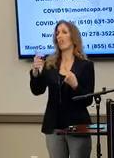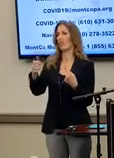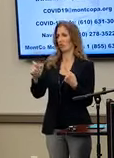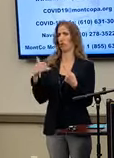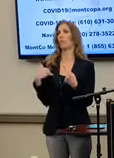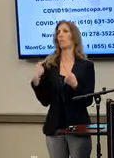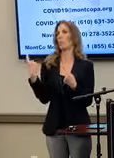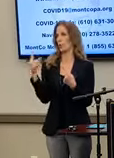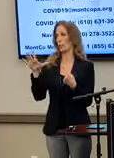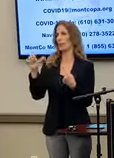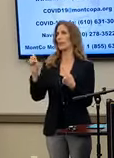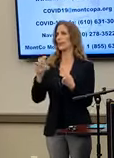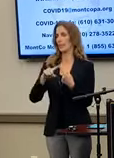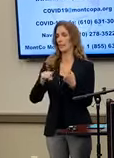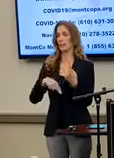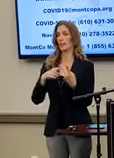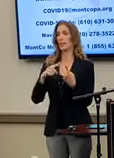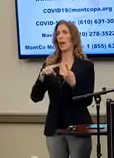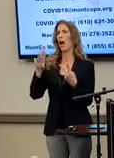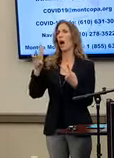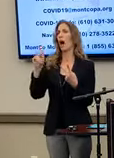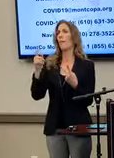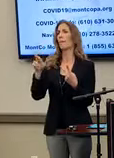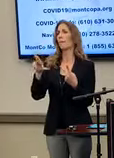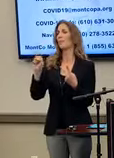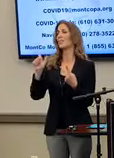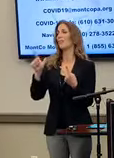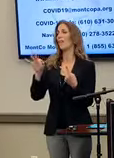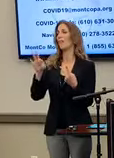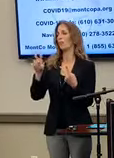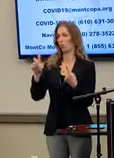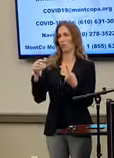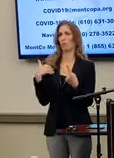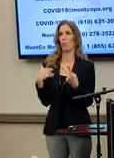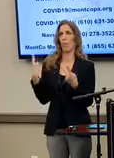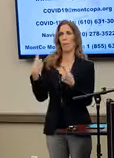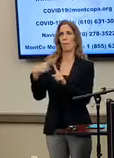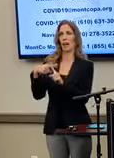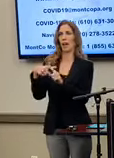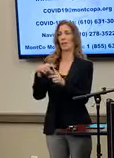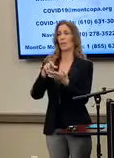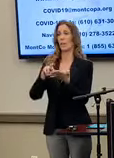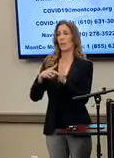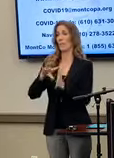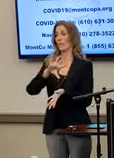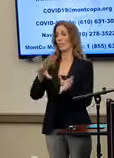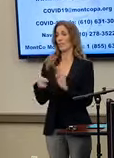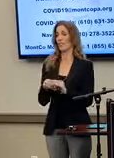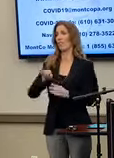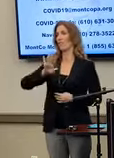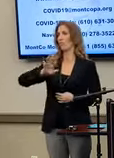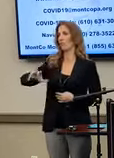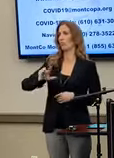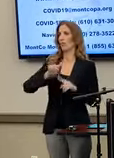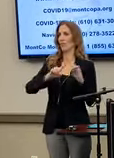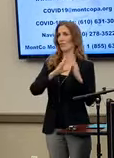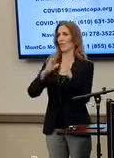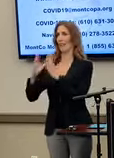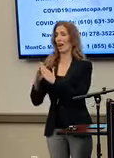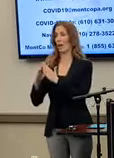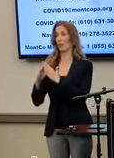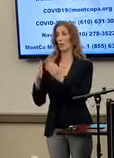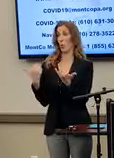case, and Upper Salford Township has one case. This moves us to 53 of our 62